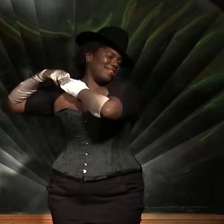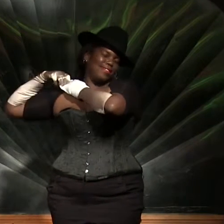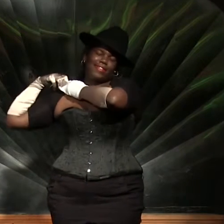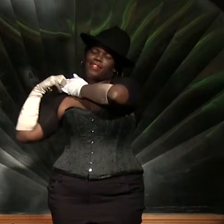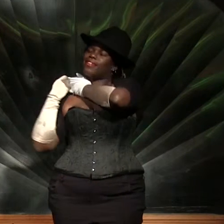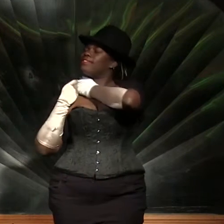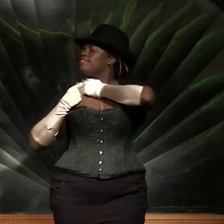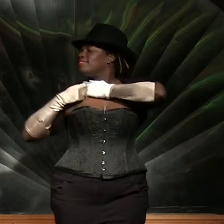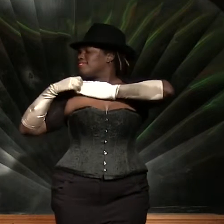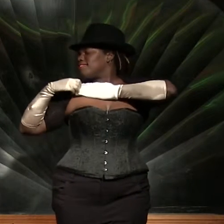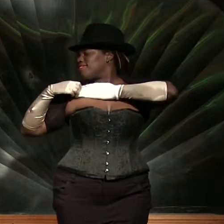And this old world is a new life